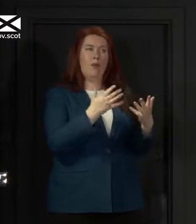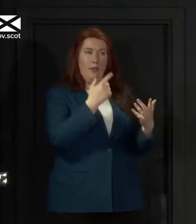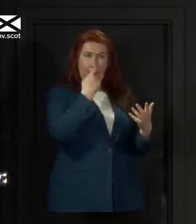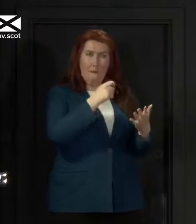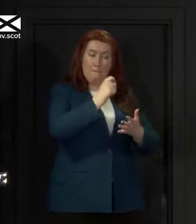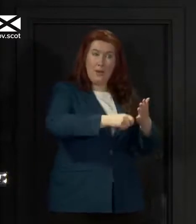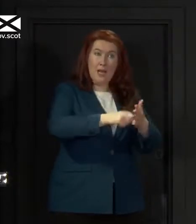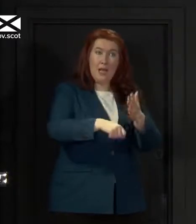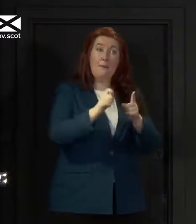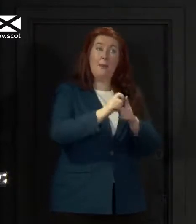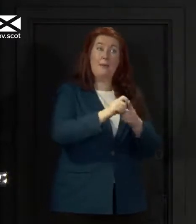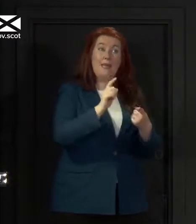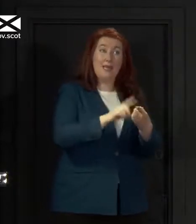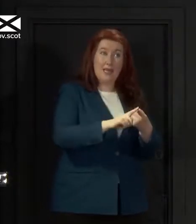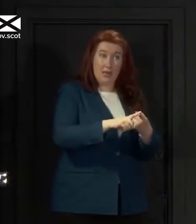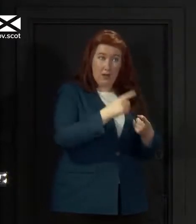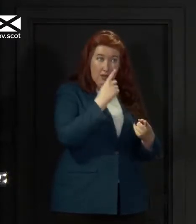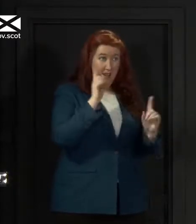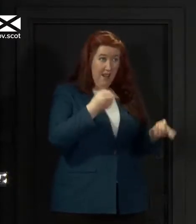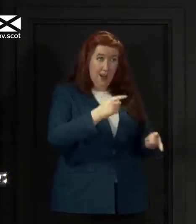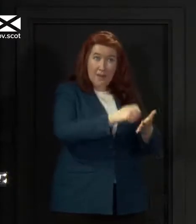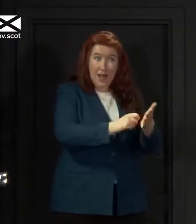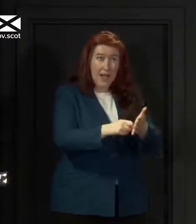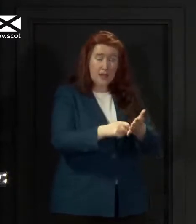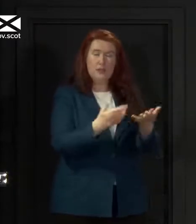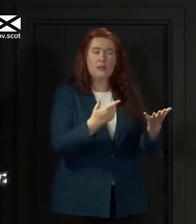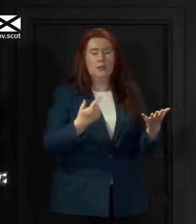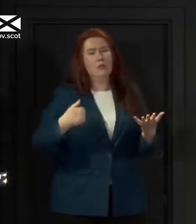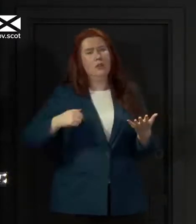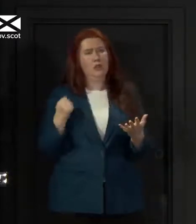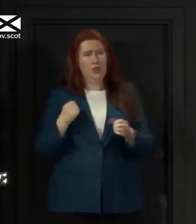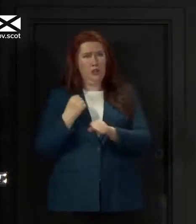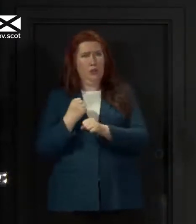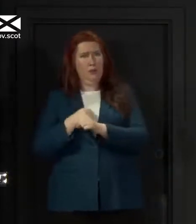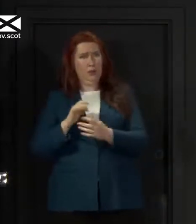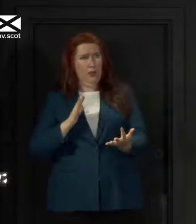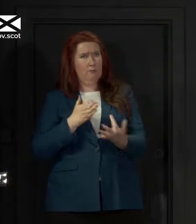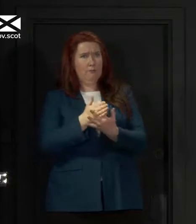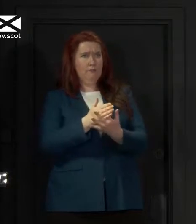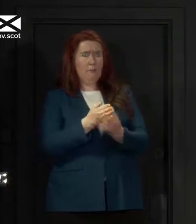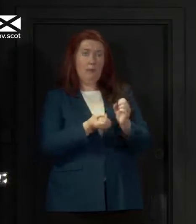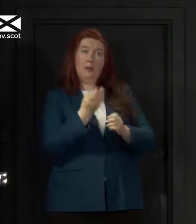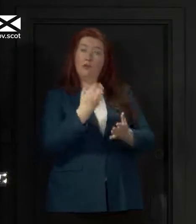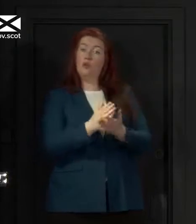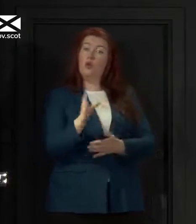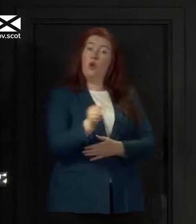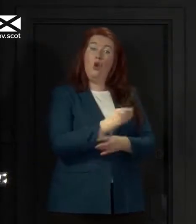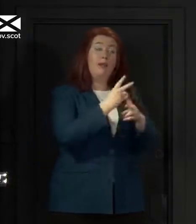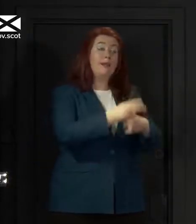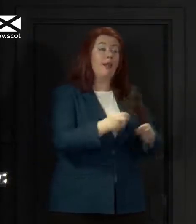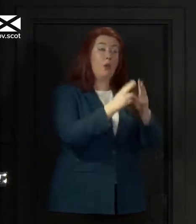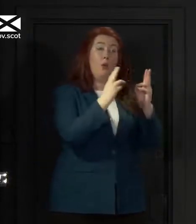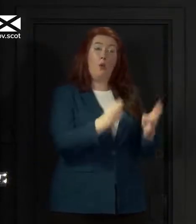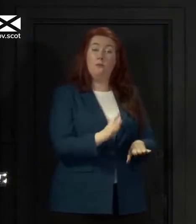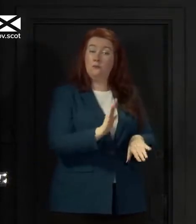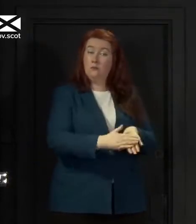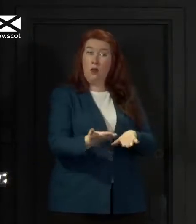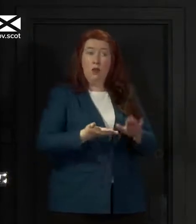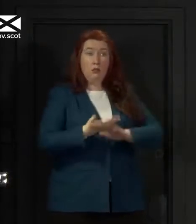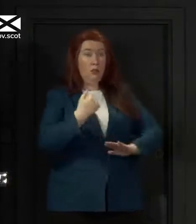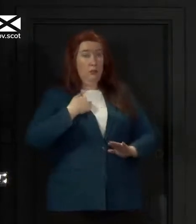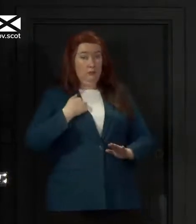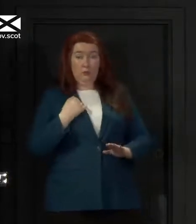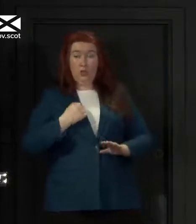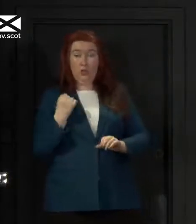was failing, then the government stepped in to ensure that all care home providers, regardless of whether they were in the